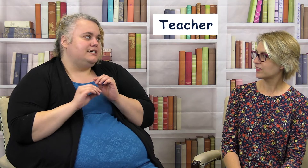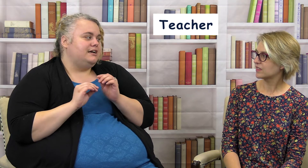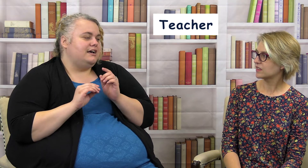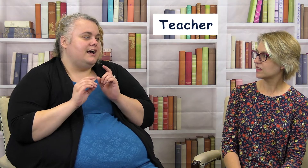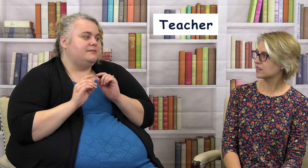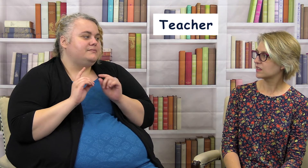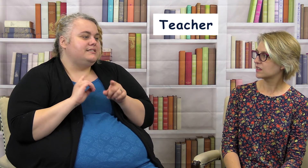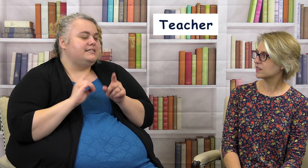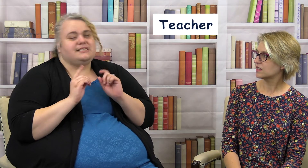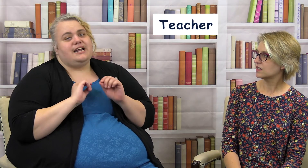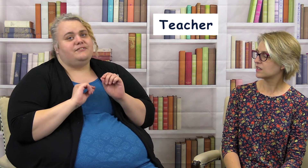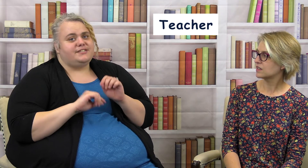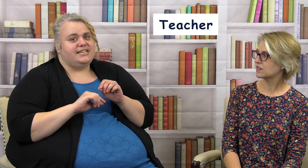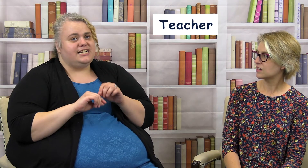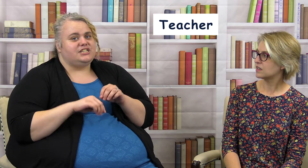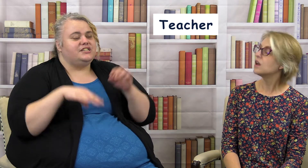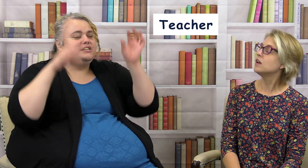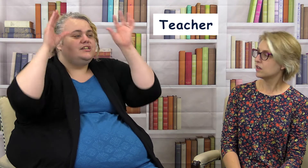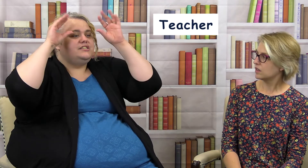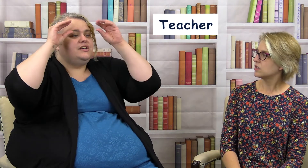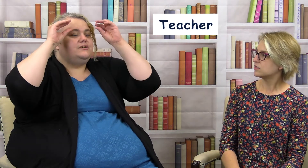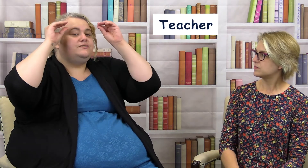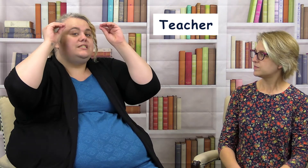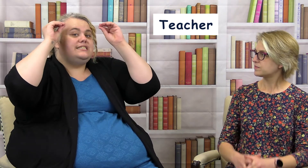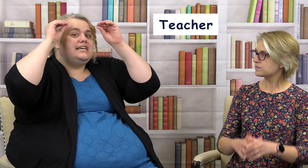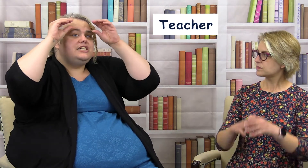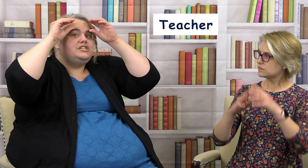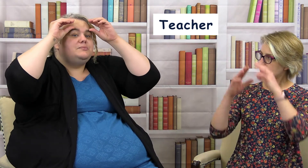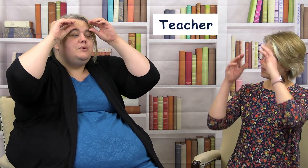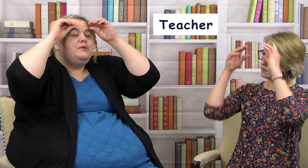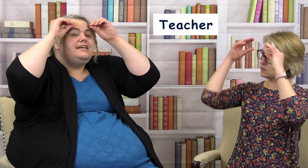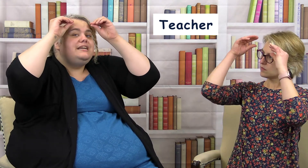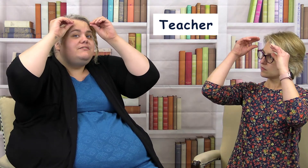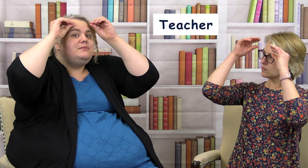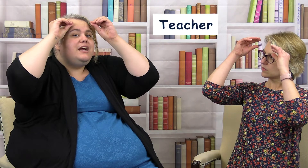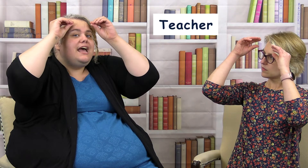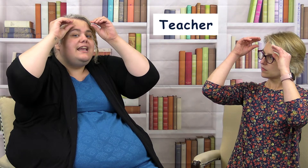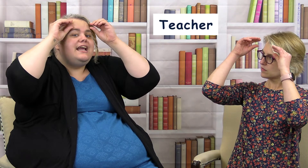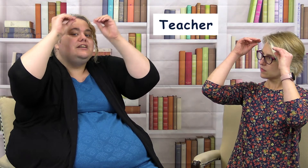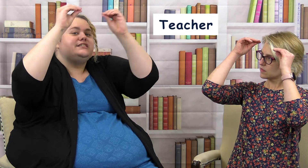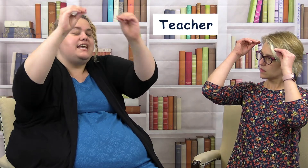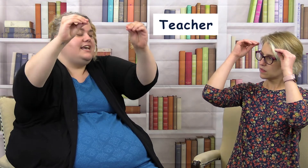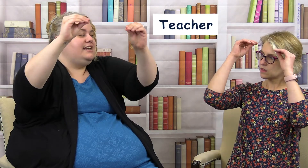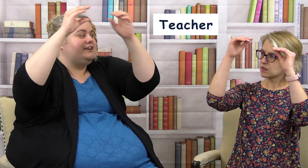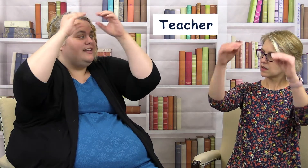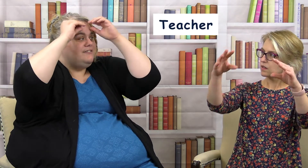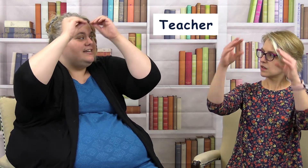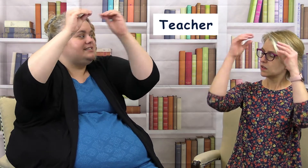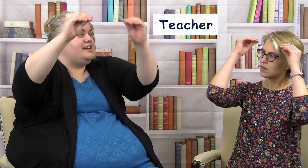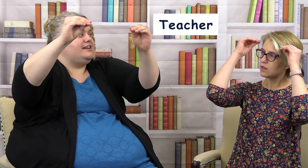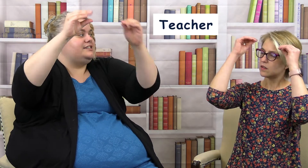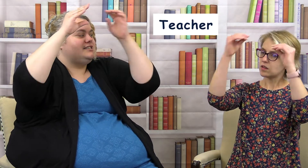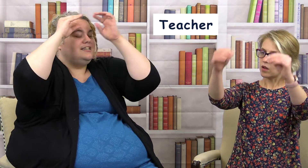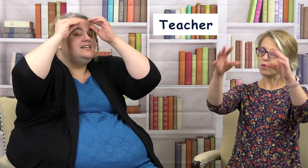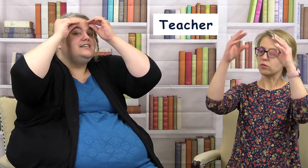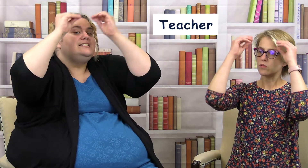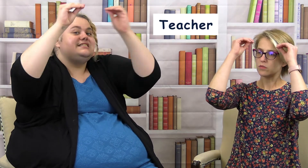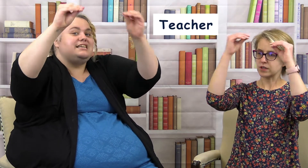the sign for teach so to teach you're pulling it from your head and you're you're giving it to others oh teach